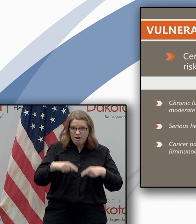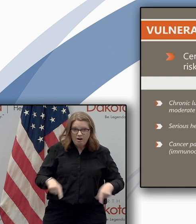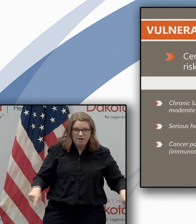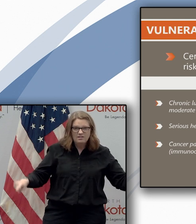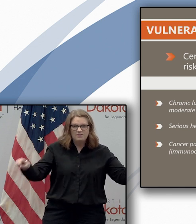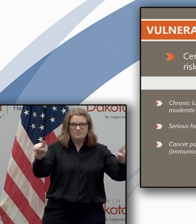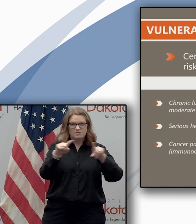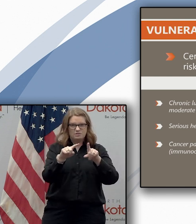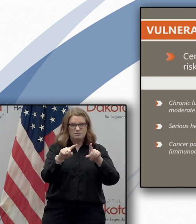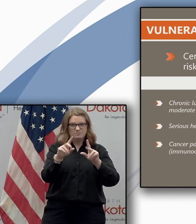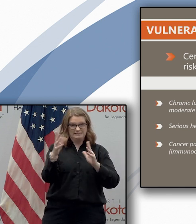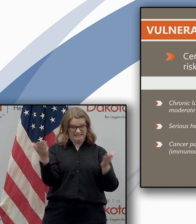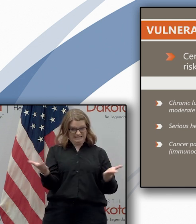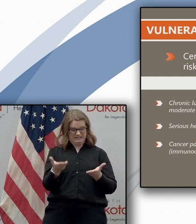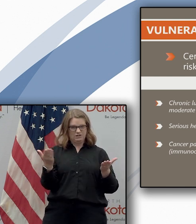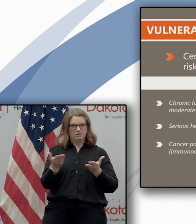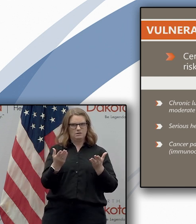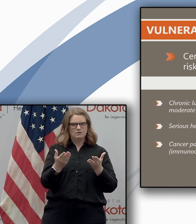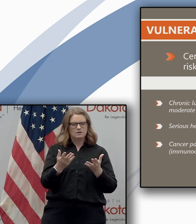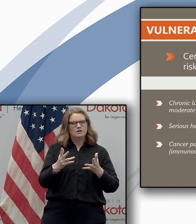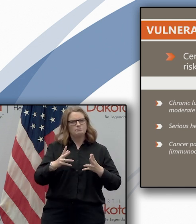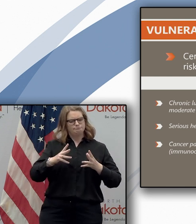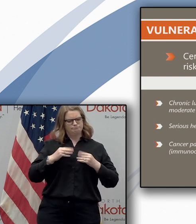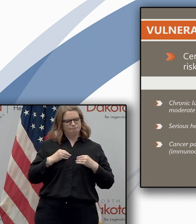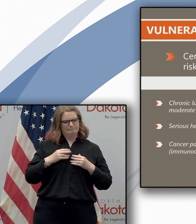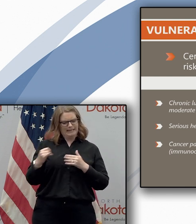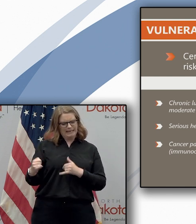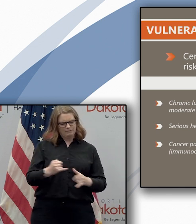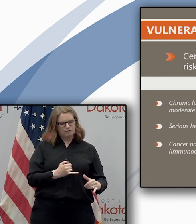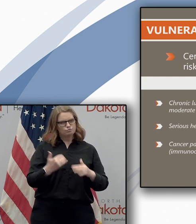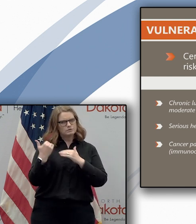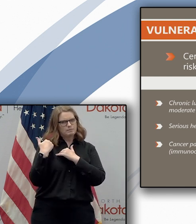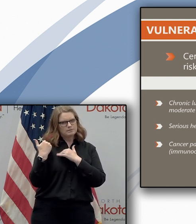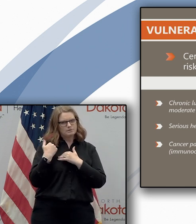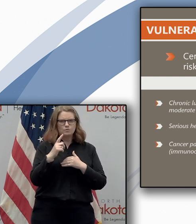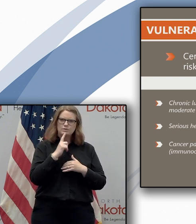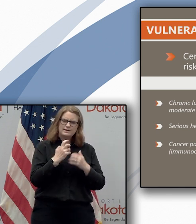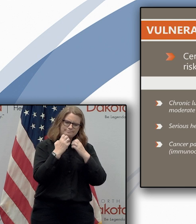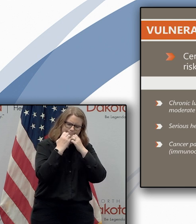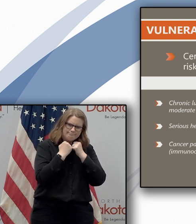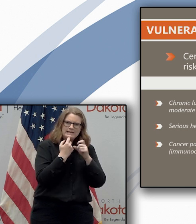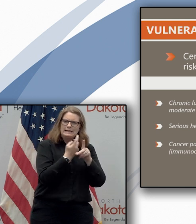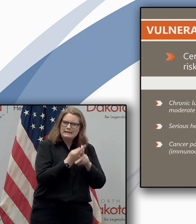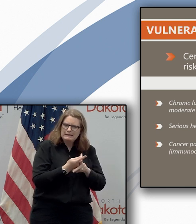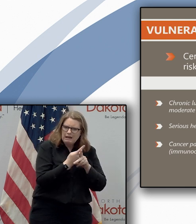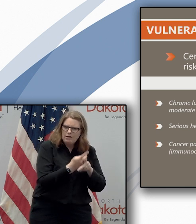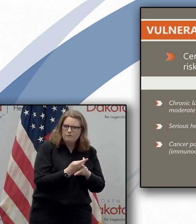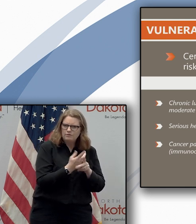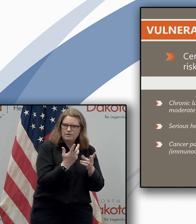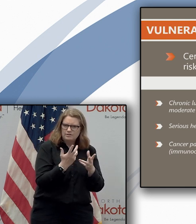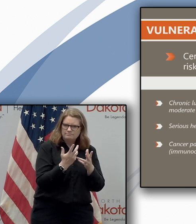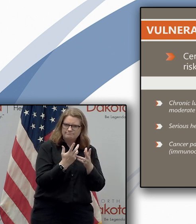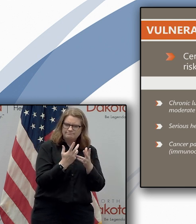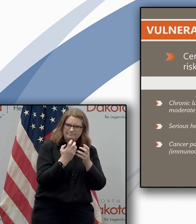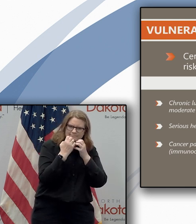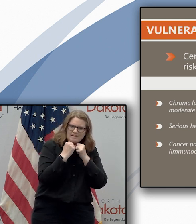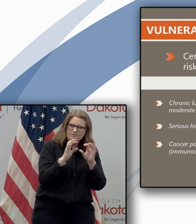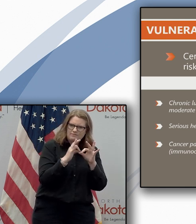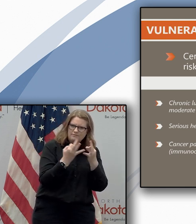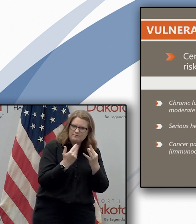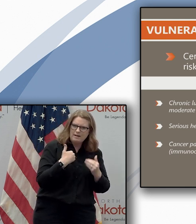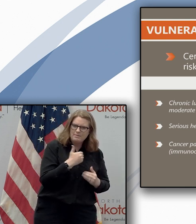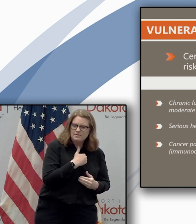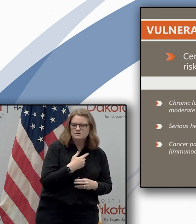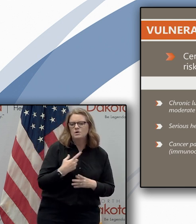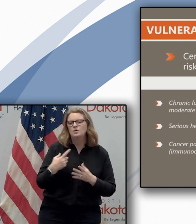who's exercised their individual responsibility to care for themselves and their loved ones and have acted in a way that's North Dakota smart. When we talk about